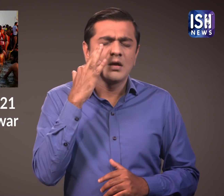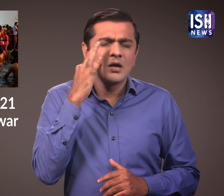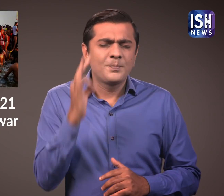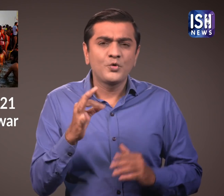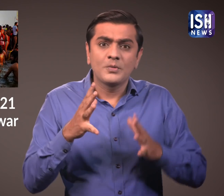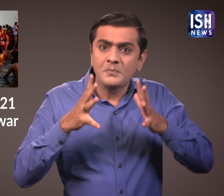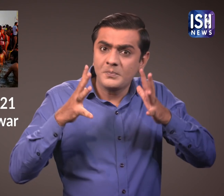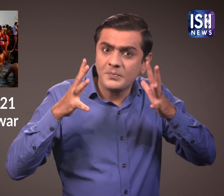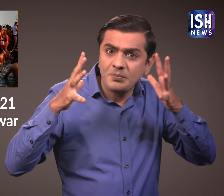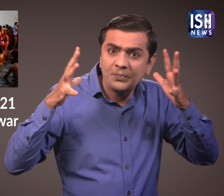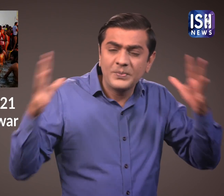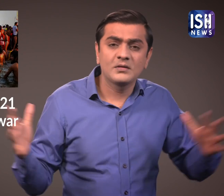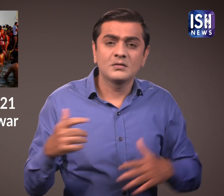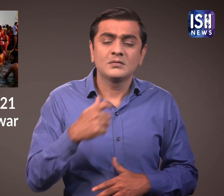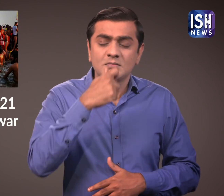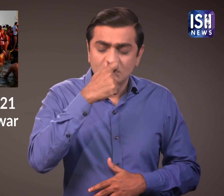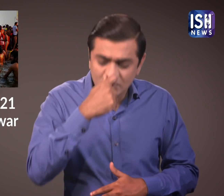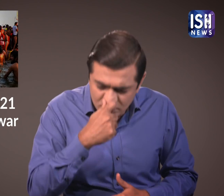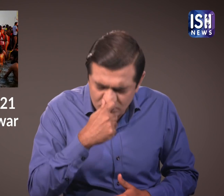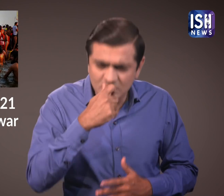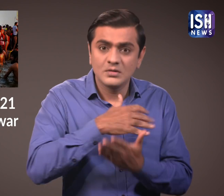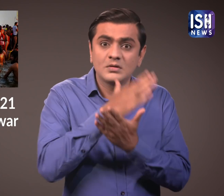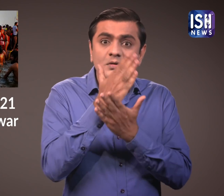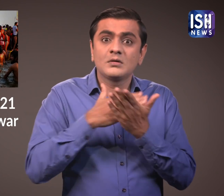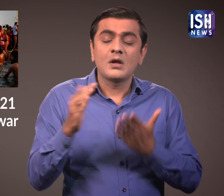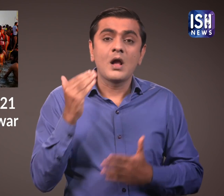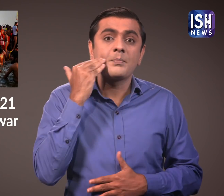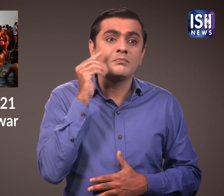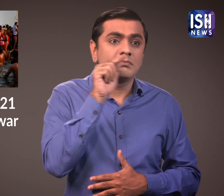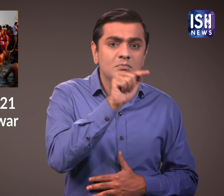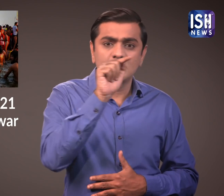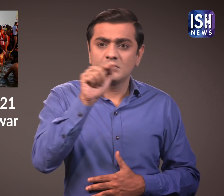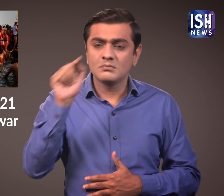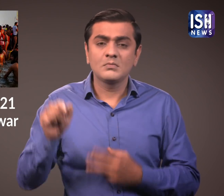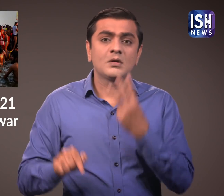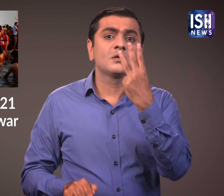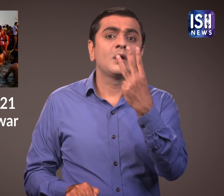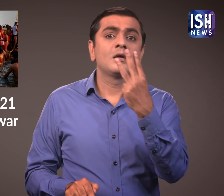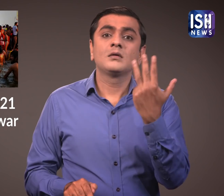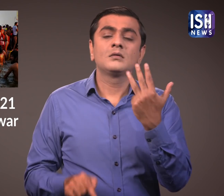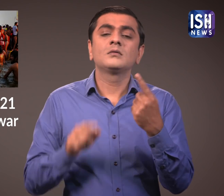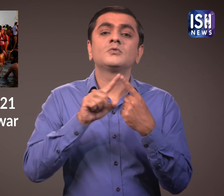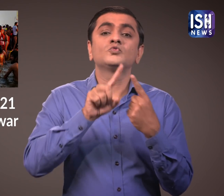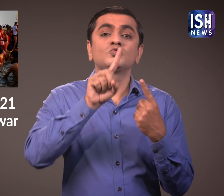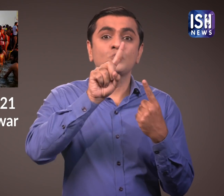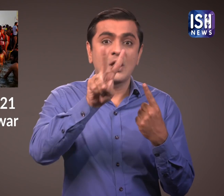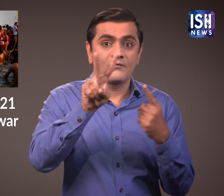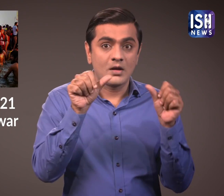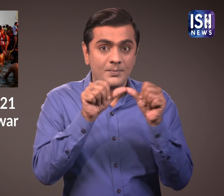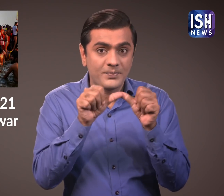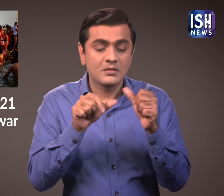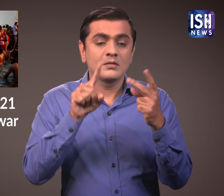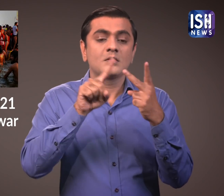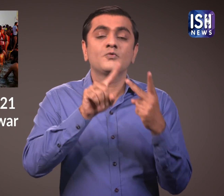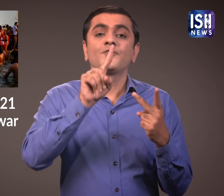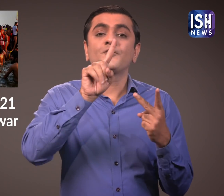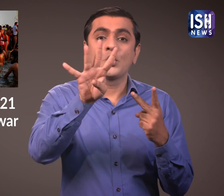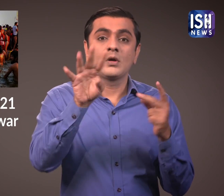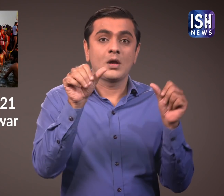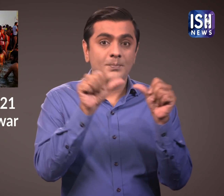There will be three major bathing dates on April 12, April